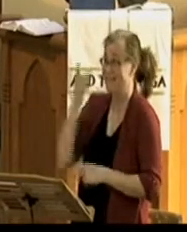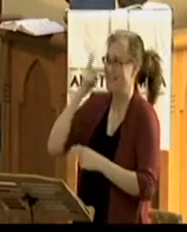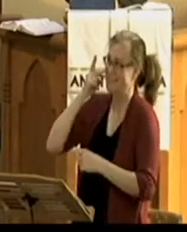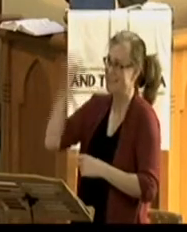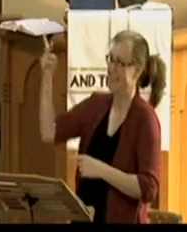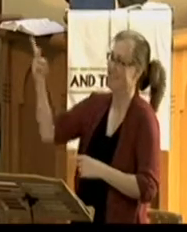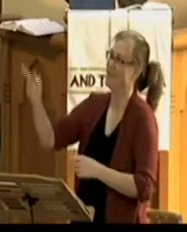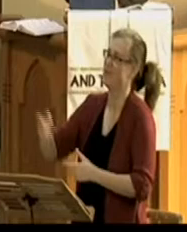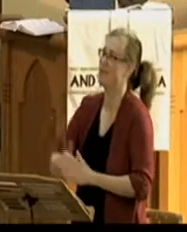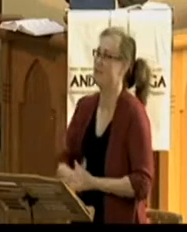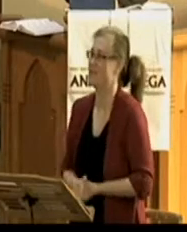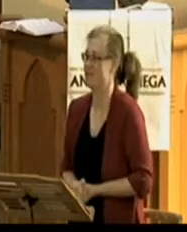Even in glory.